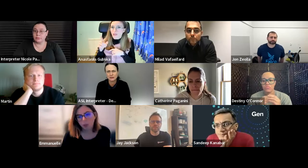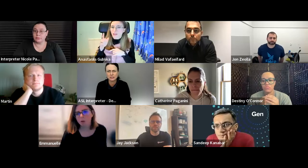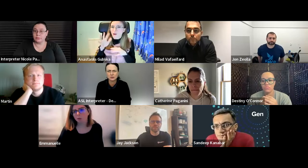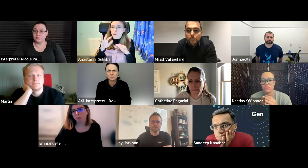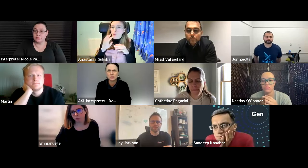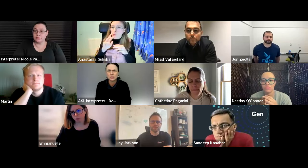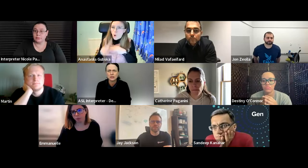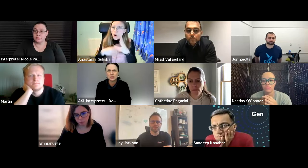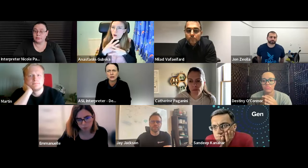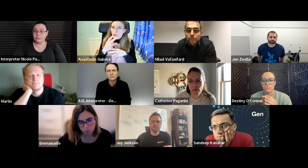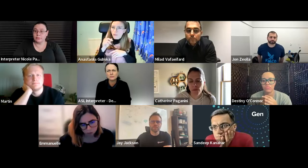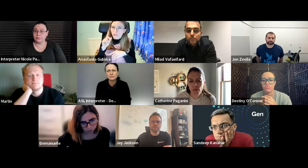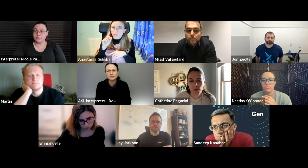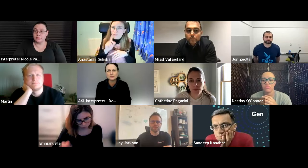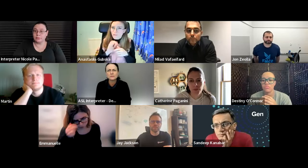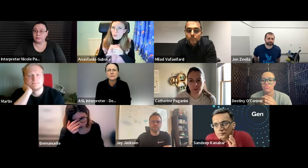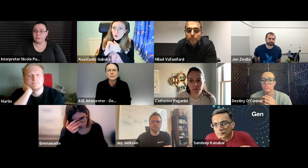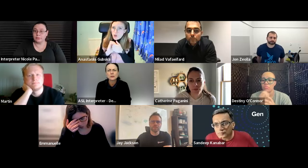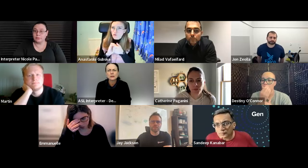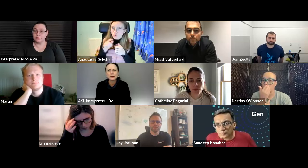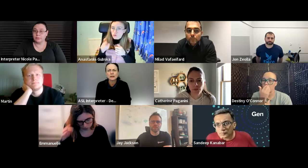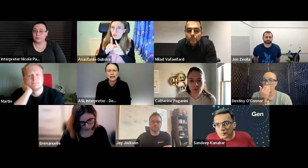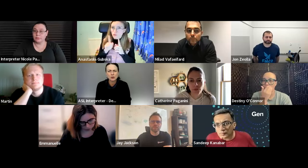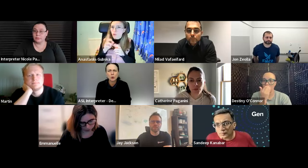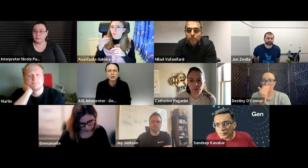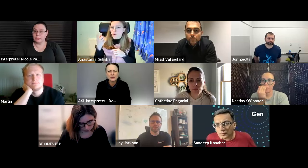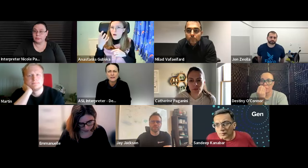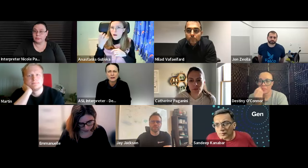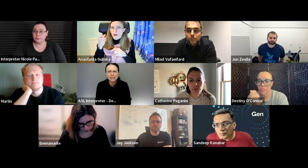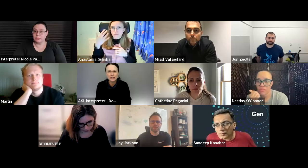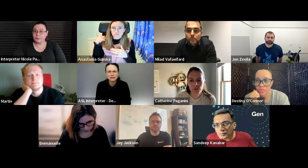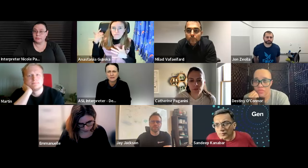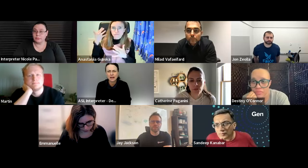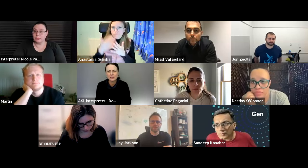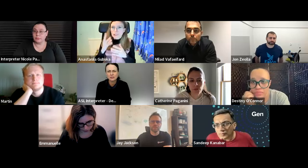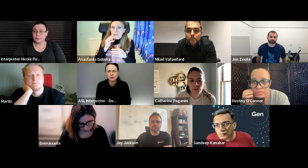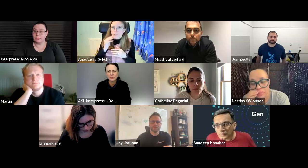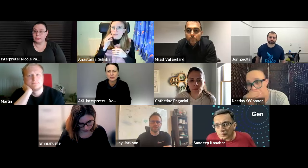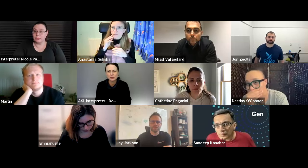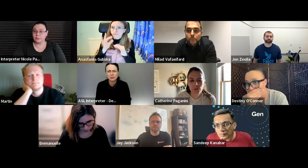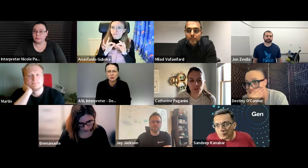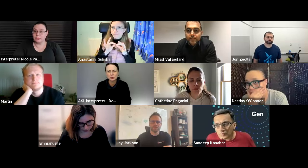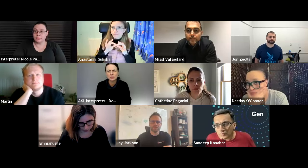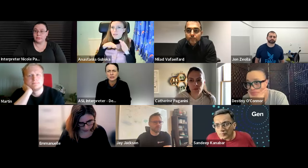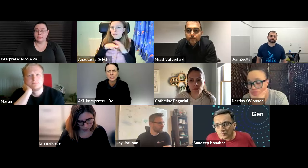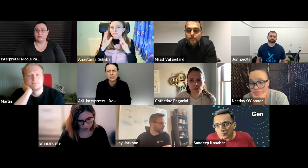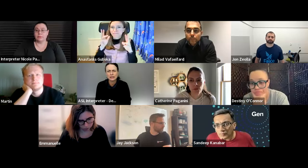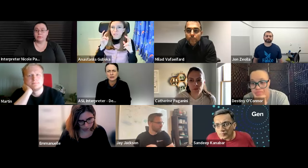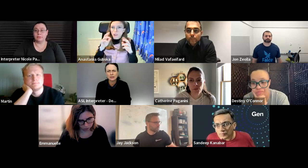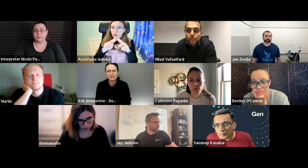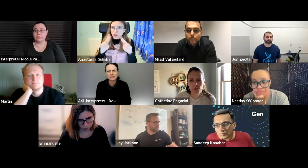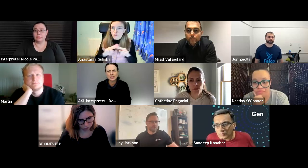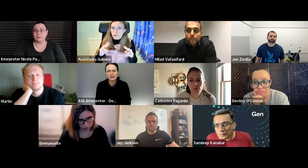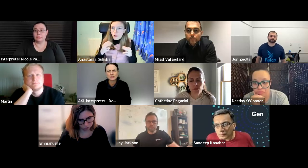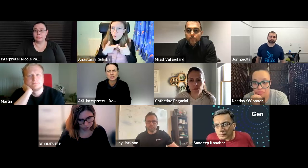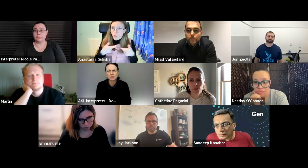sign that they do um and like the world deaf federation they've had that sort of thing there too and